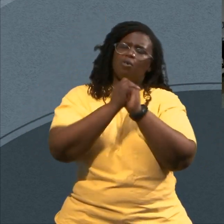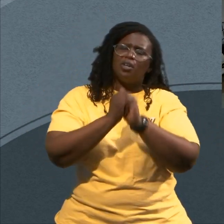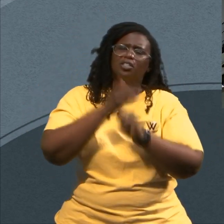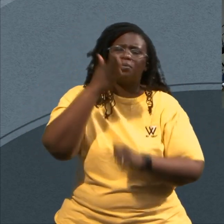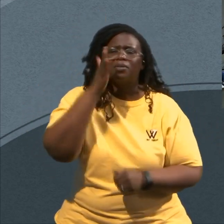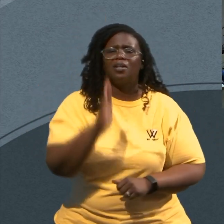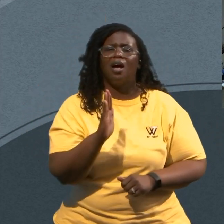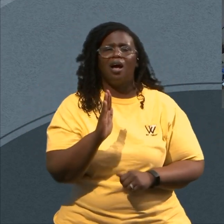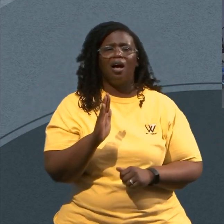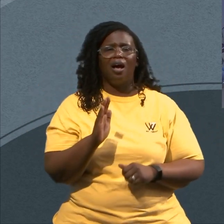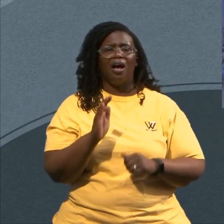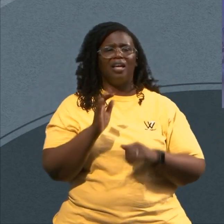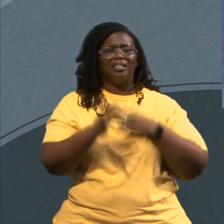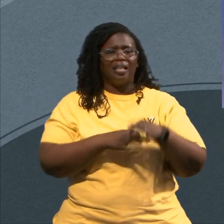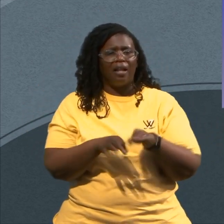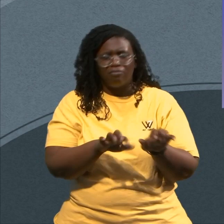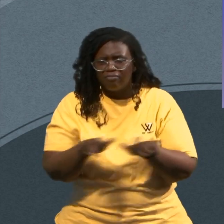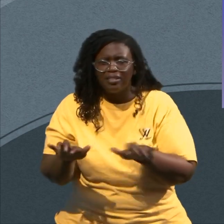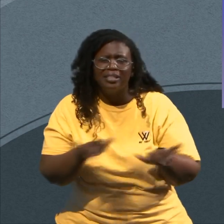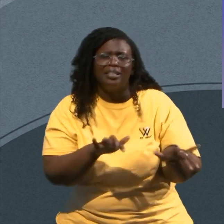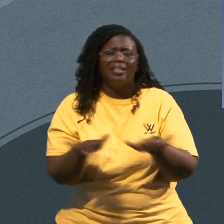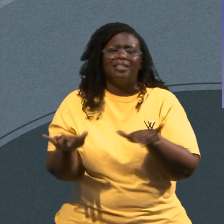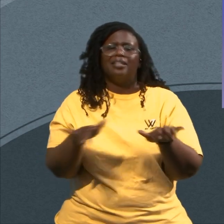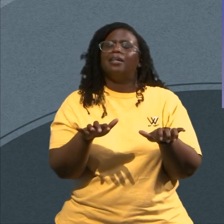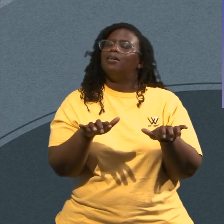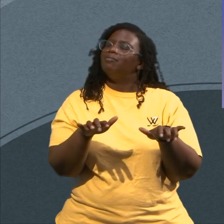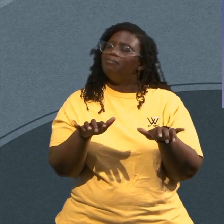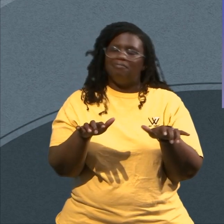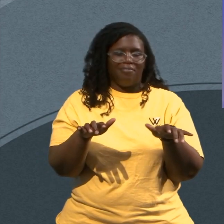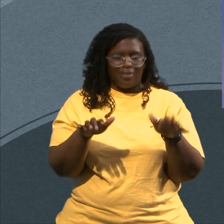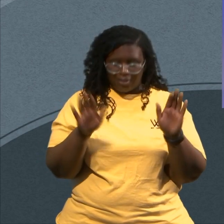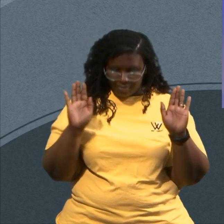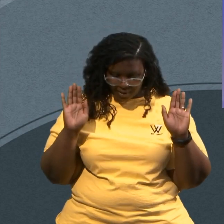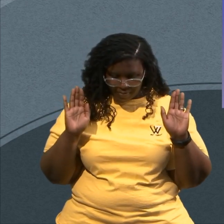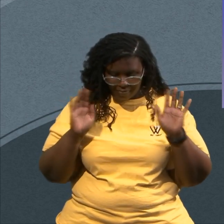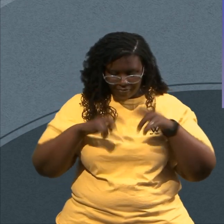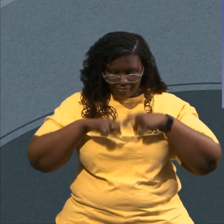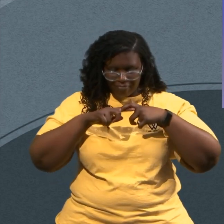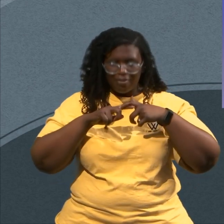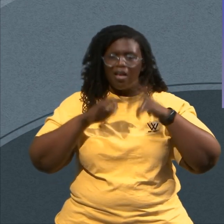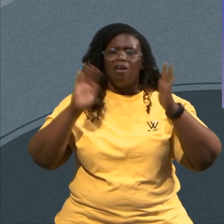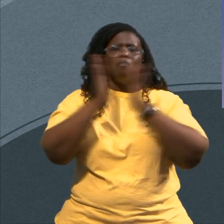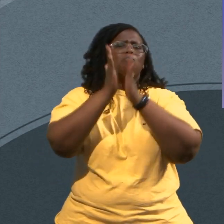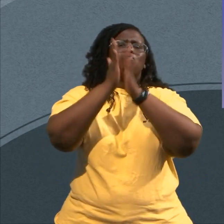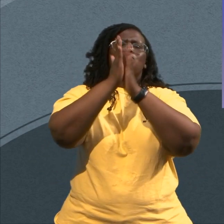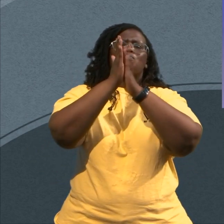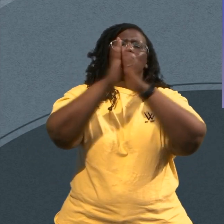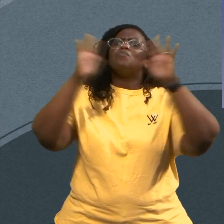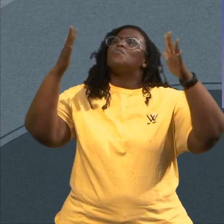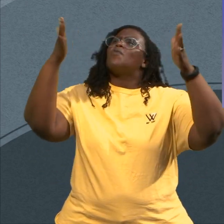And instead of playing The instrument Let his hands be Let his hands be The instrument